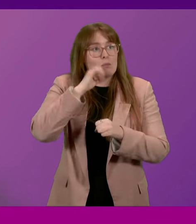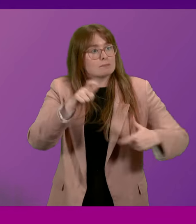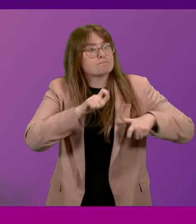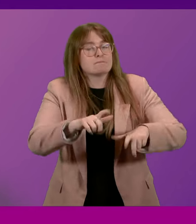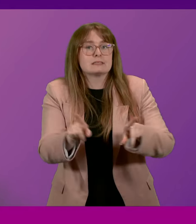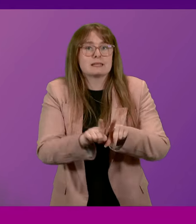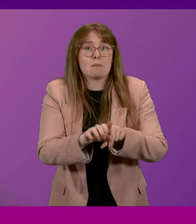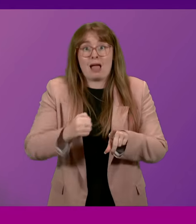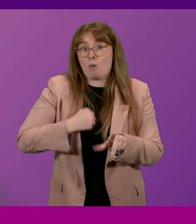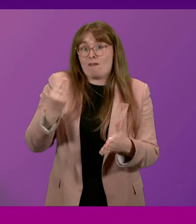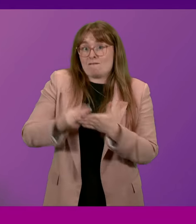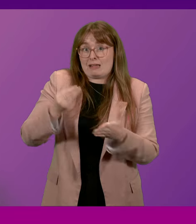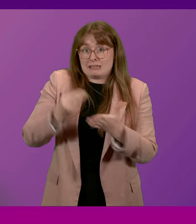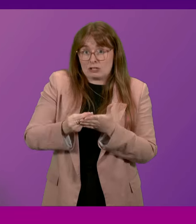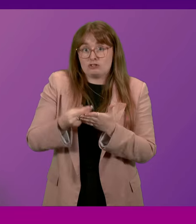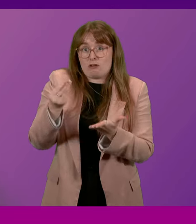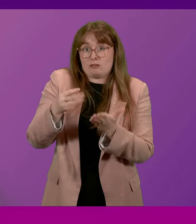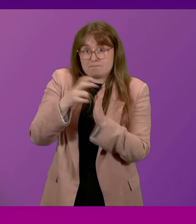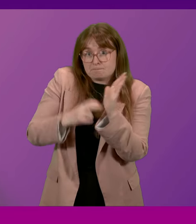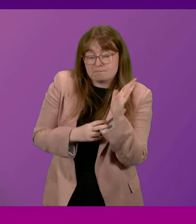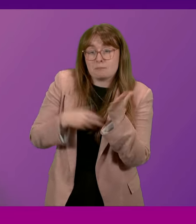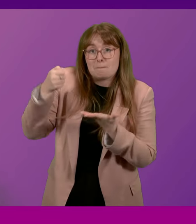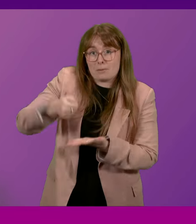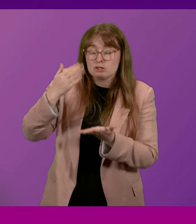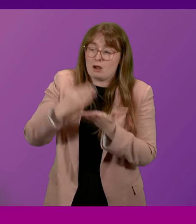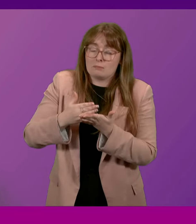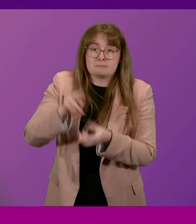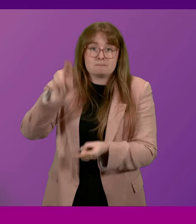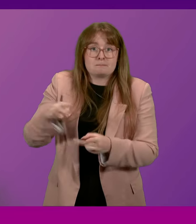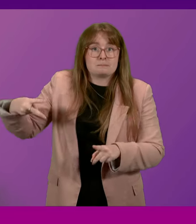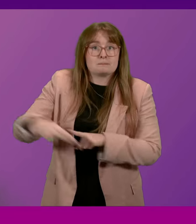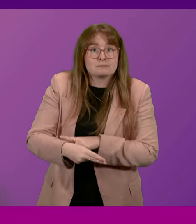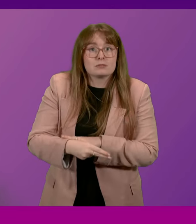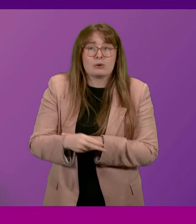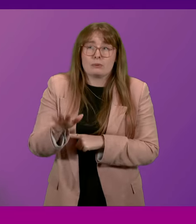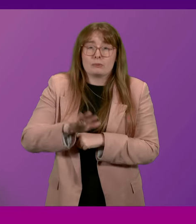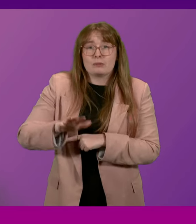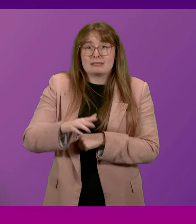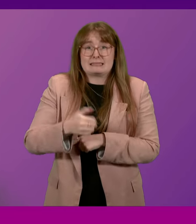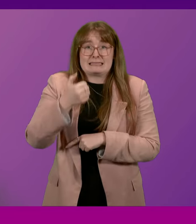Our financial transactions budget has been cut by a whopping